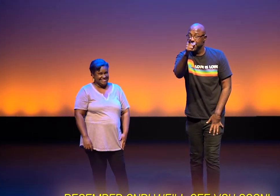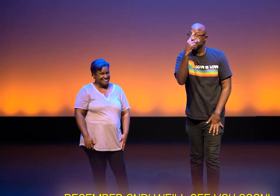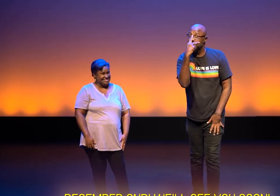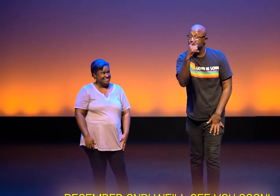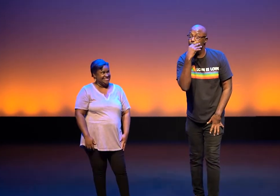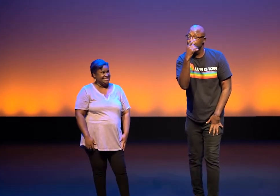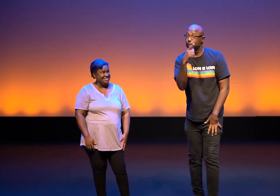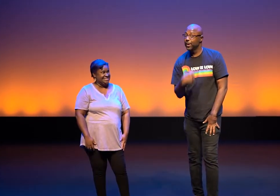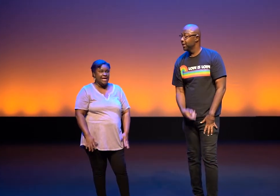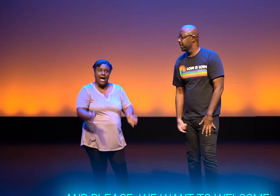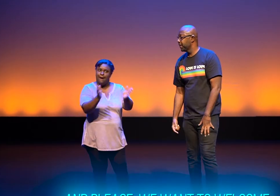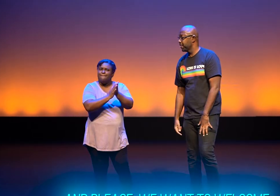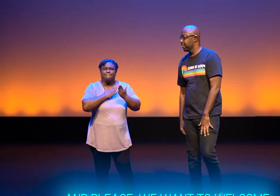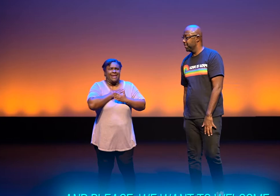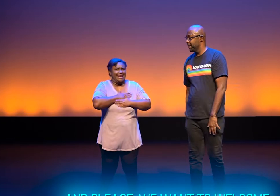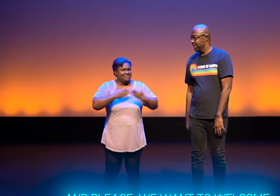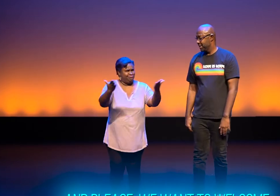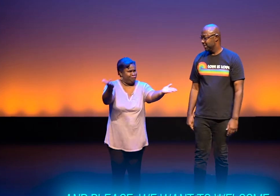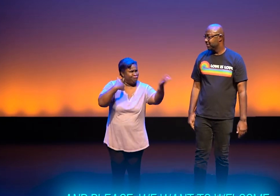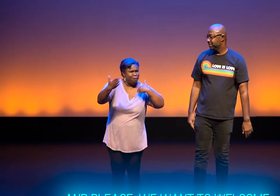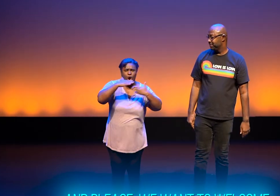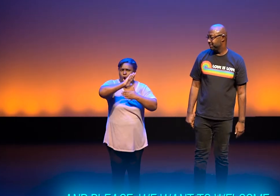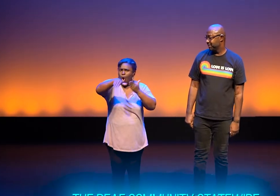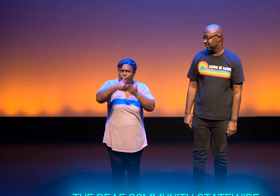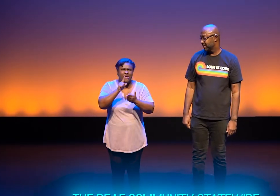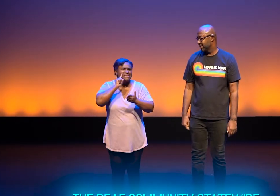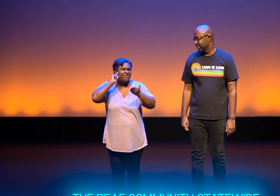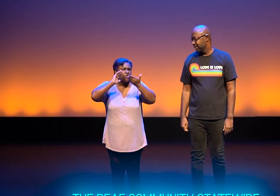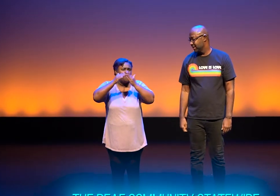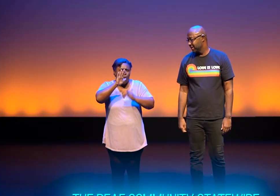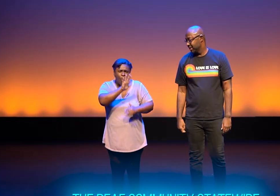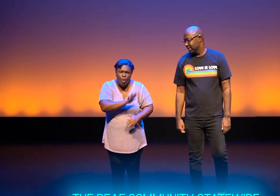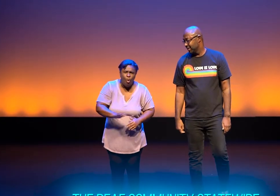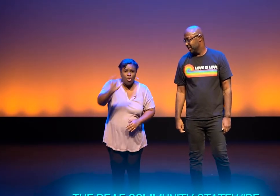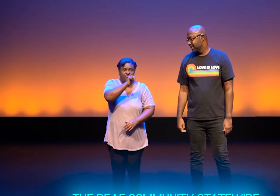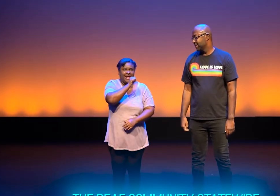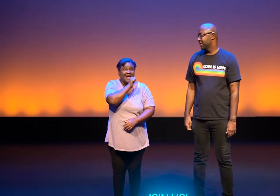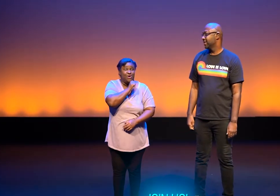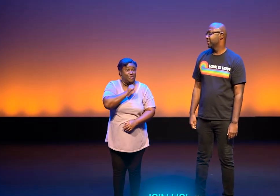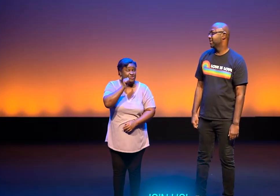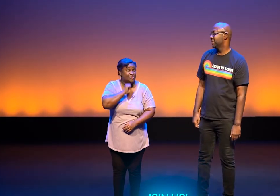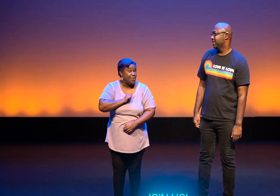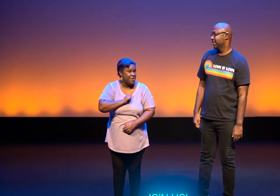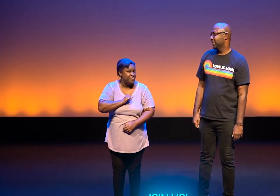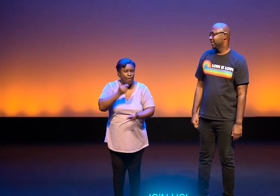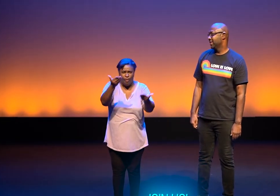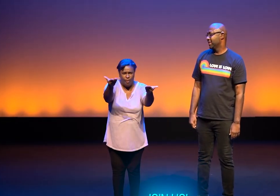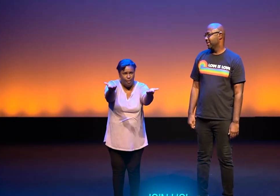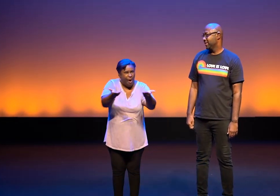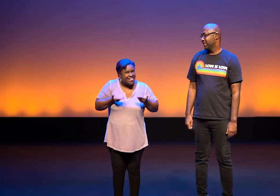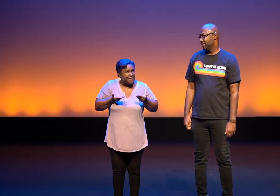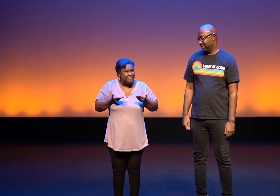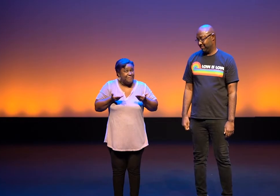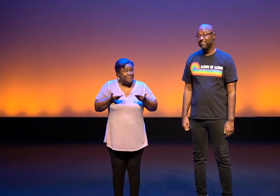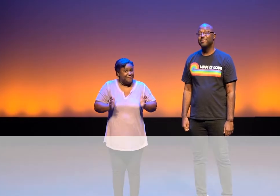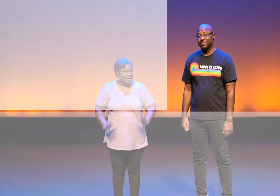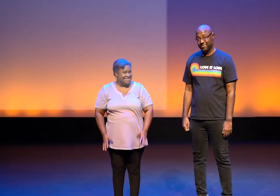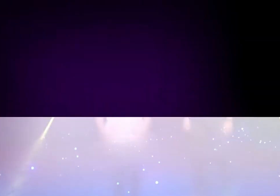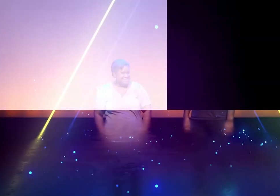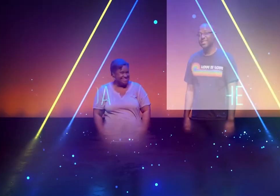soon. And please, we want to welcome the deaf community statewide. Join us. A neon animation reads, Dancing with